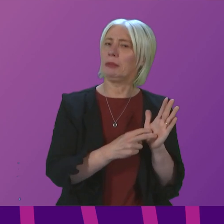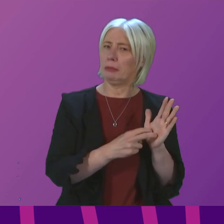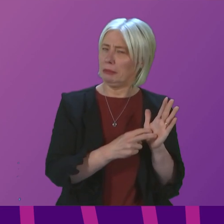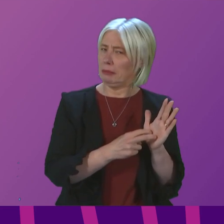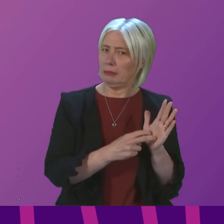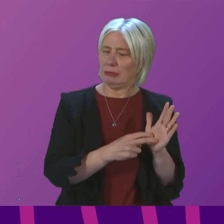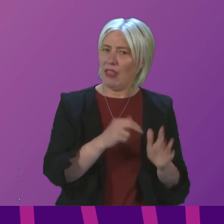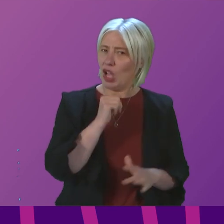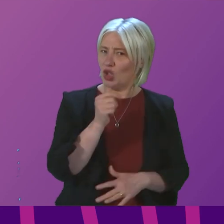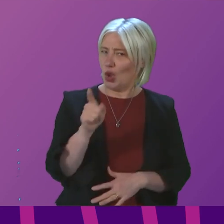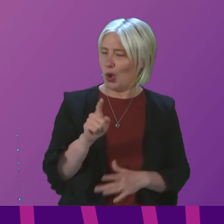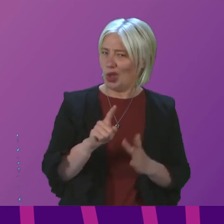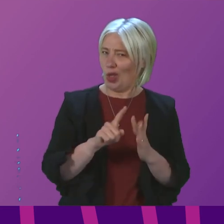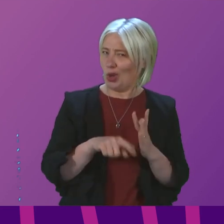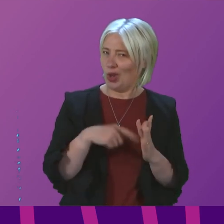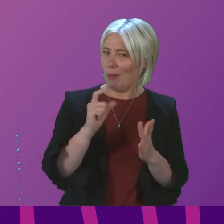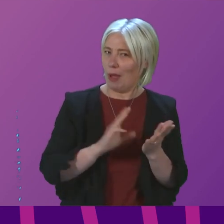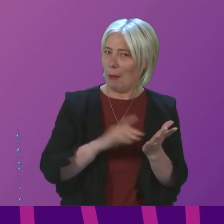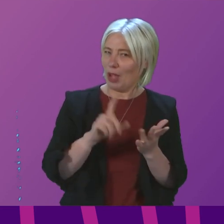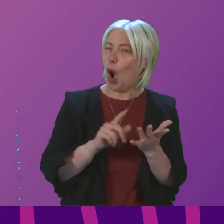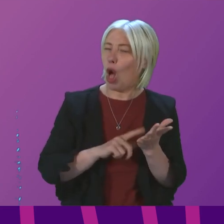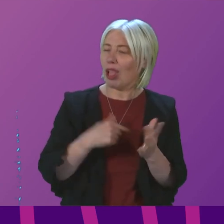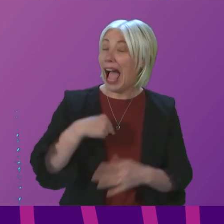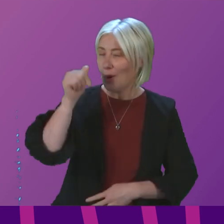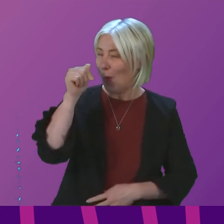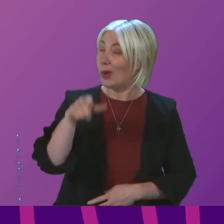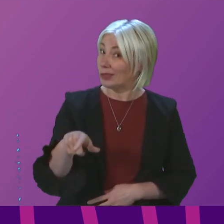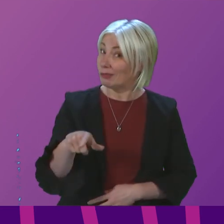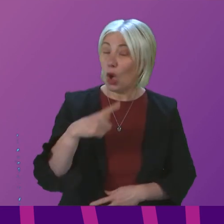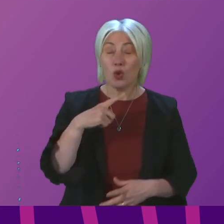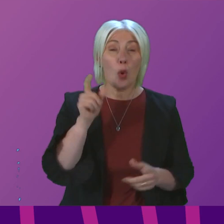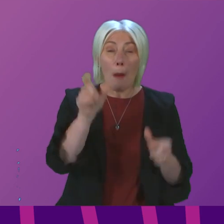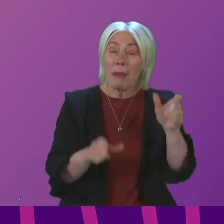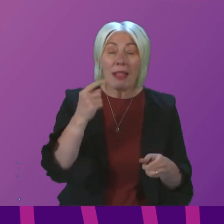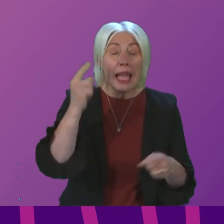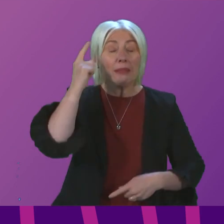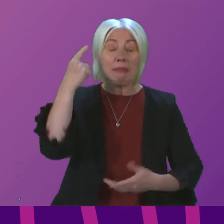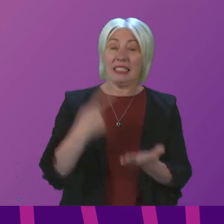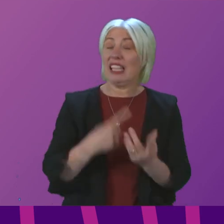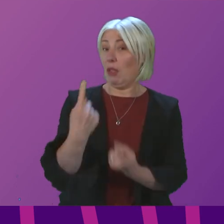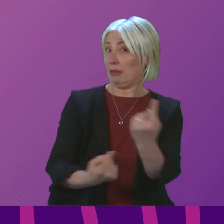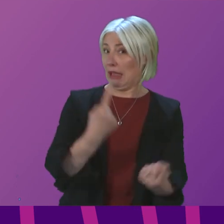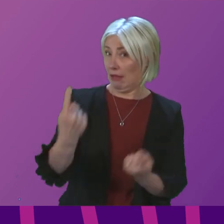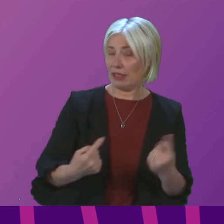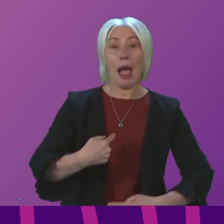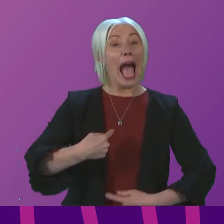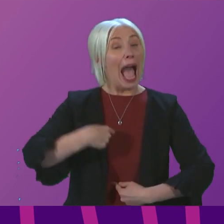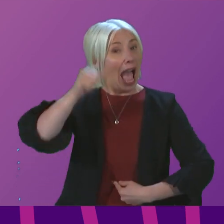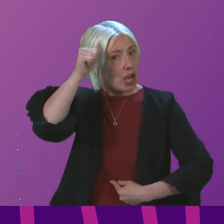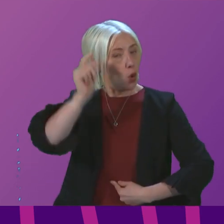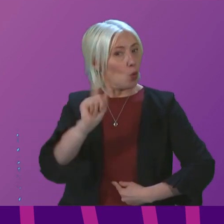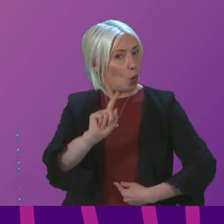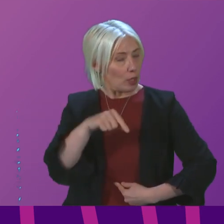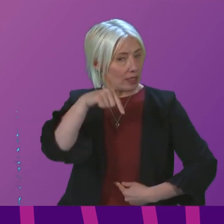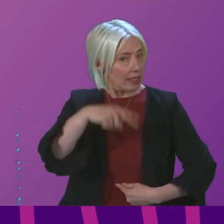that is not the Jim McCall I know. So people can make up their own minds. What I know is that the decisions